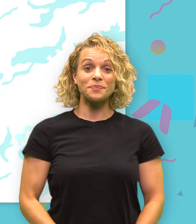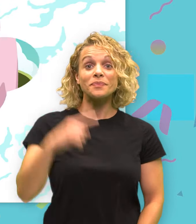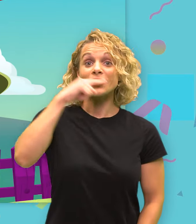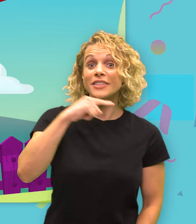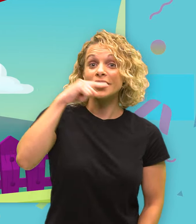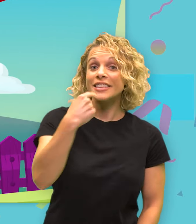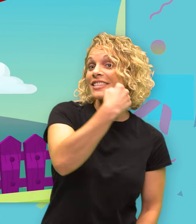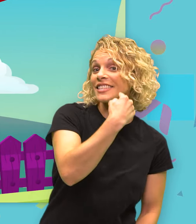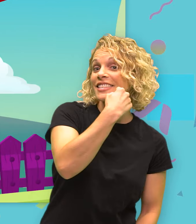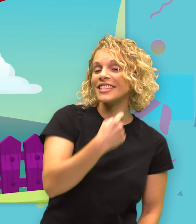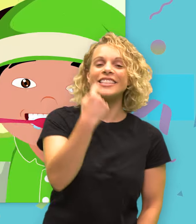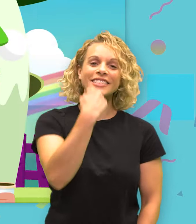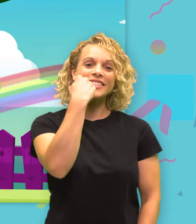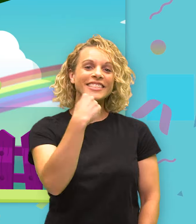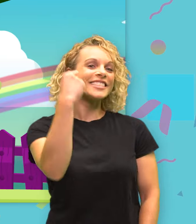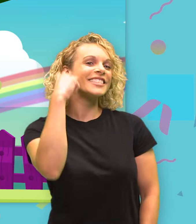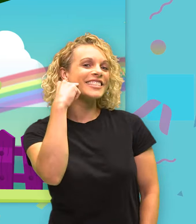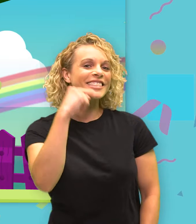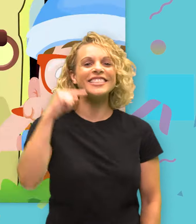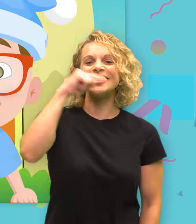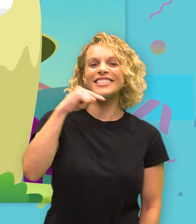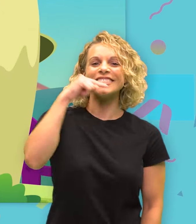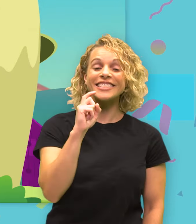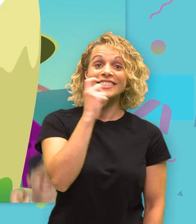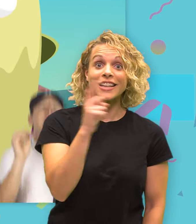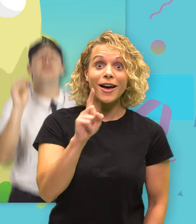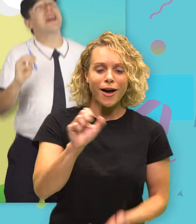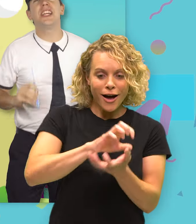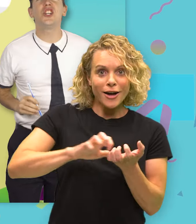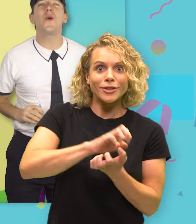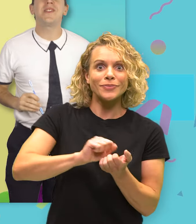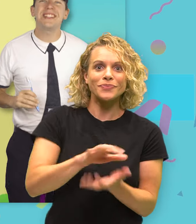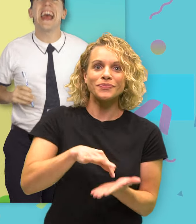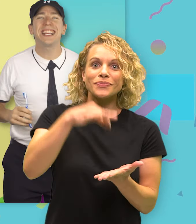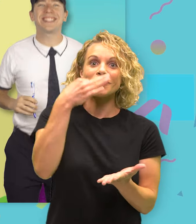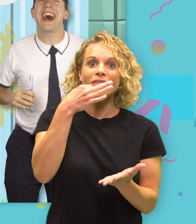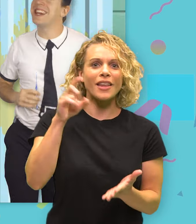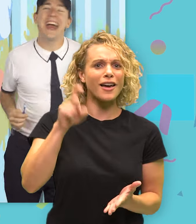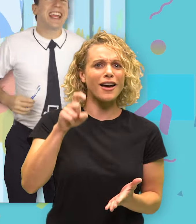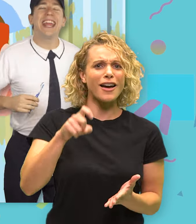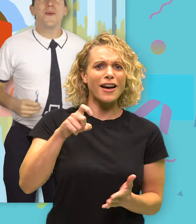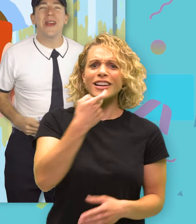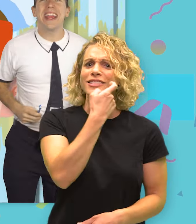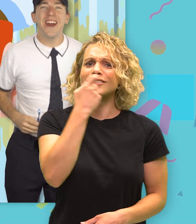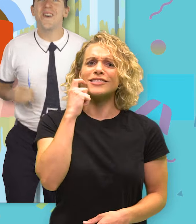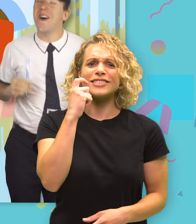Circles on this side, circles on that. Circles on the top is where you chew on snacks. Gotta get rid of